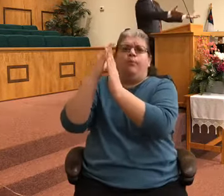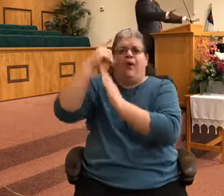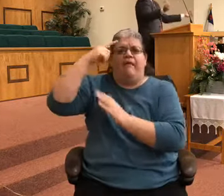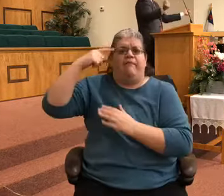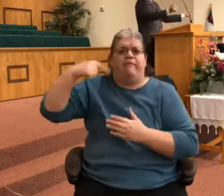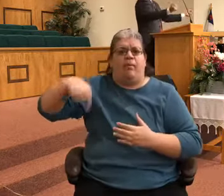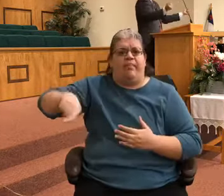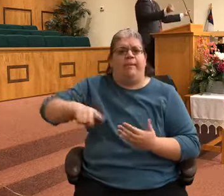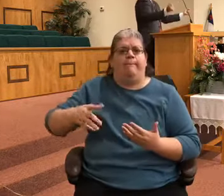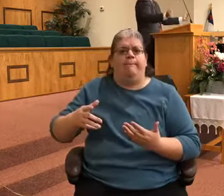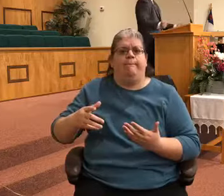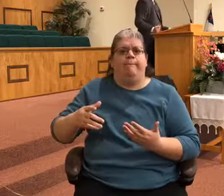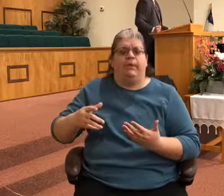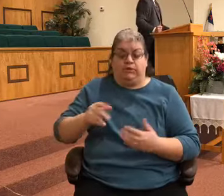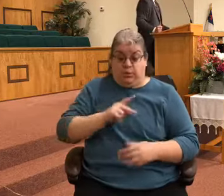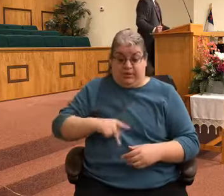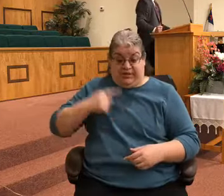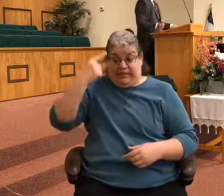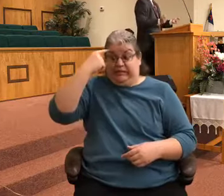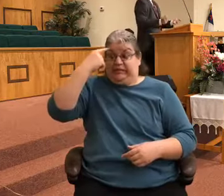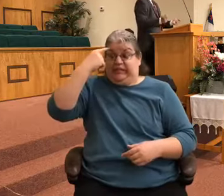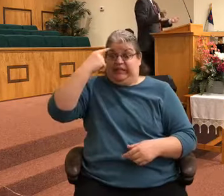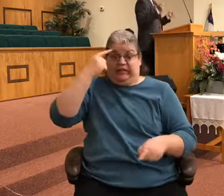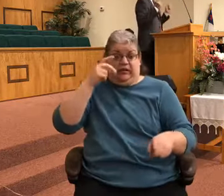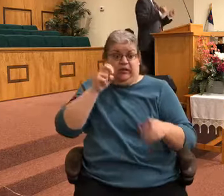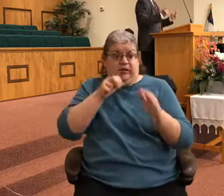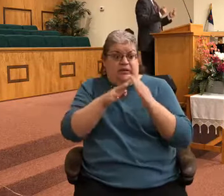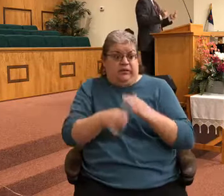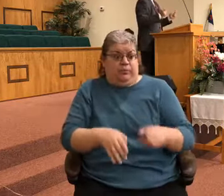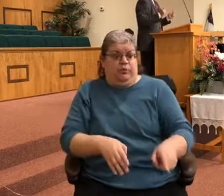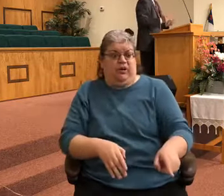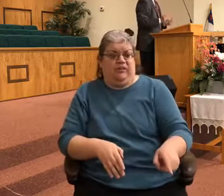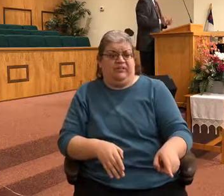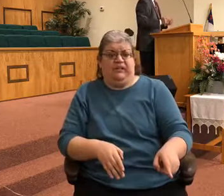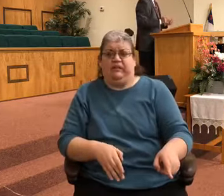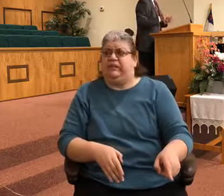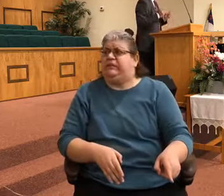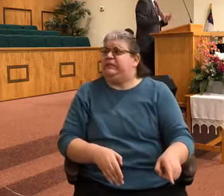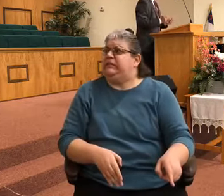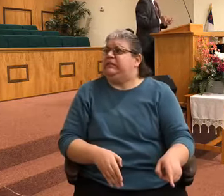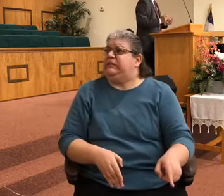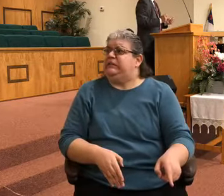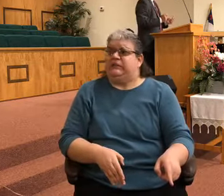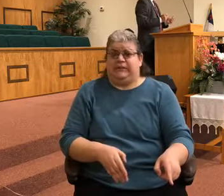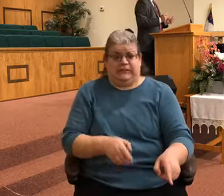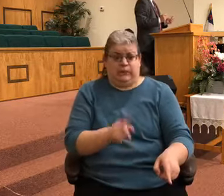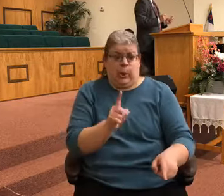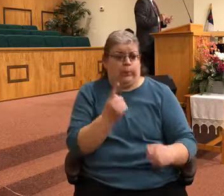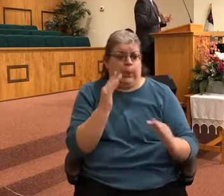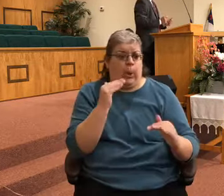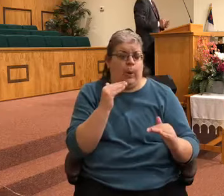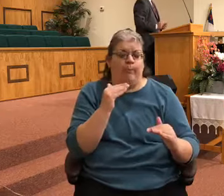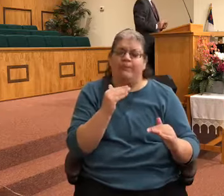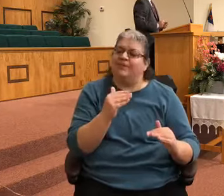prophet that was holding things together. But the prophet was always trying to point people to God. The God of Israel.